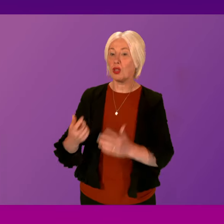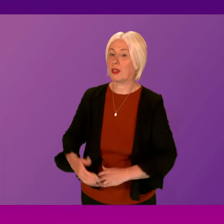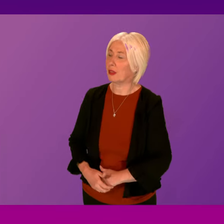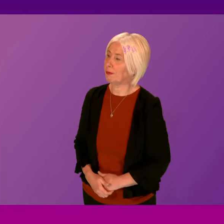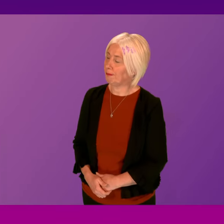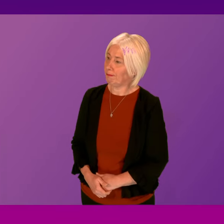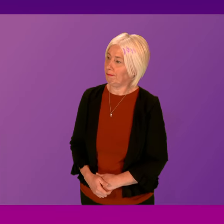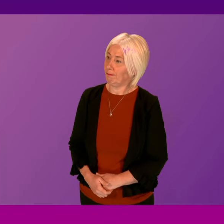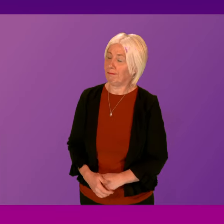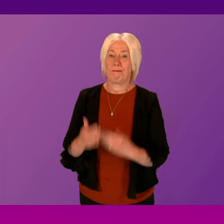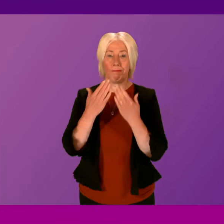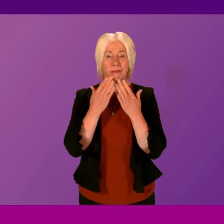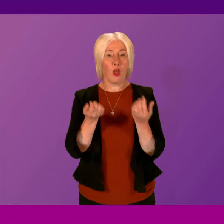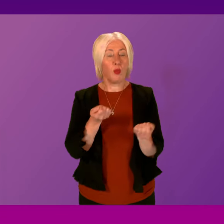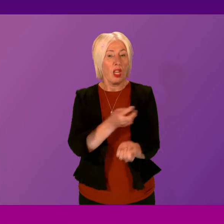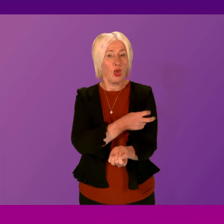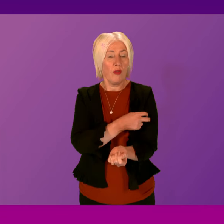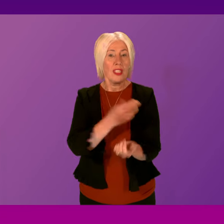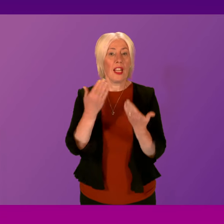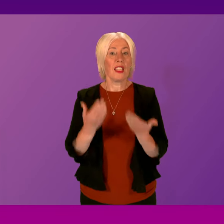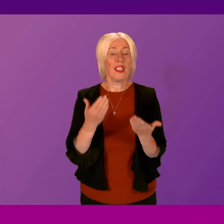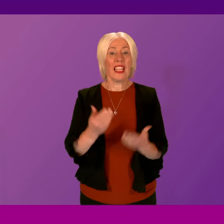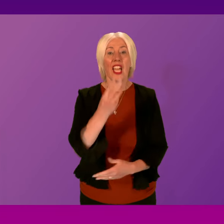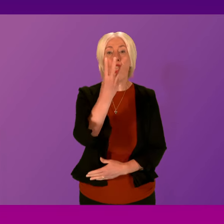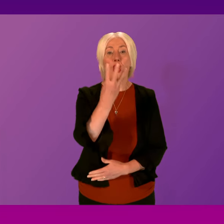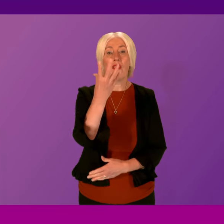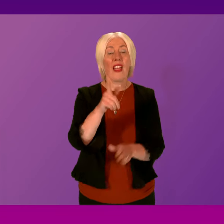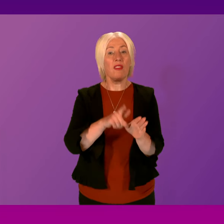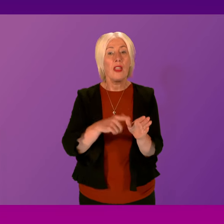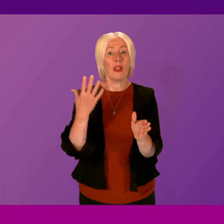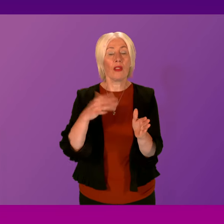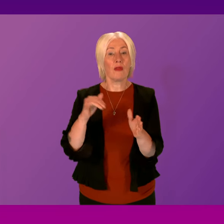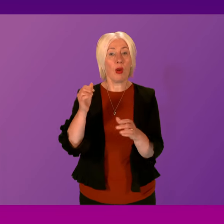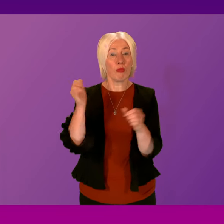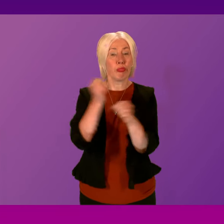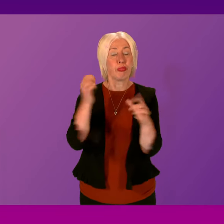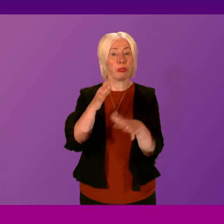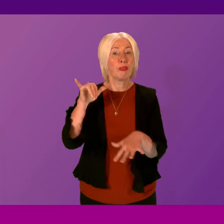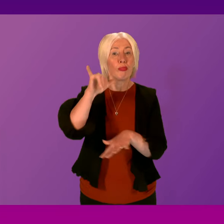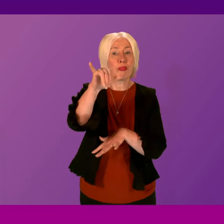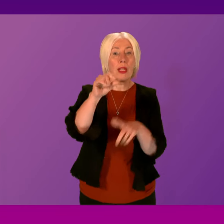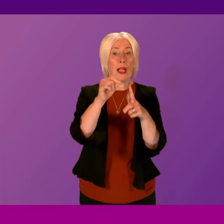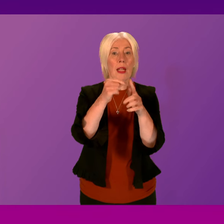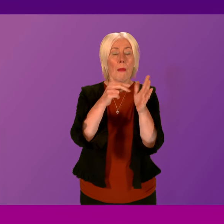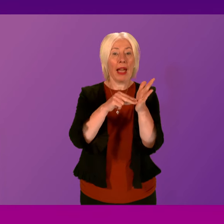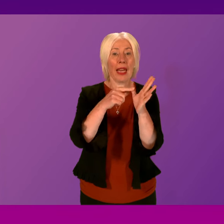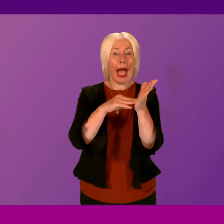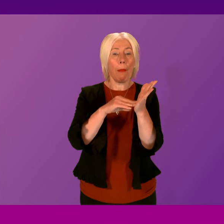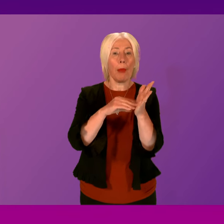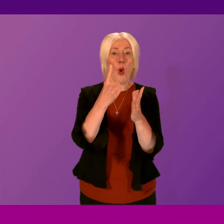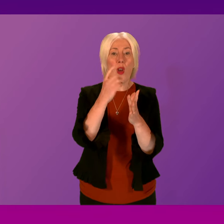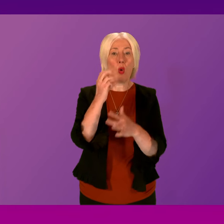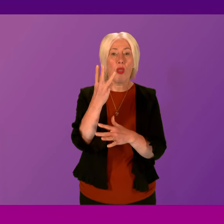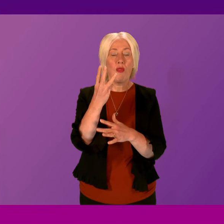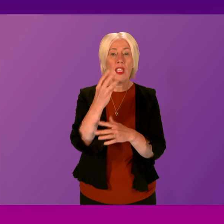Thank you, Presiding Officer. Today marks 35 years since the bombing of Pan Am Flight 103, which killed